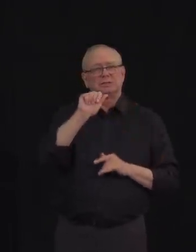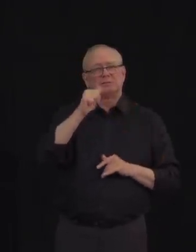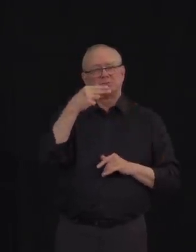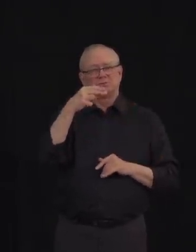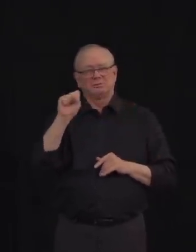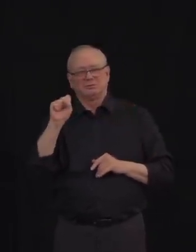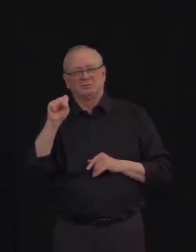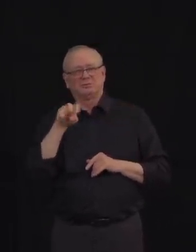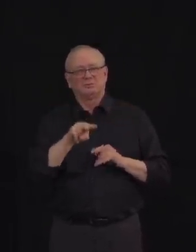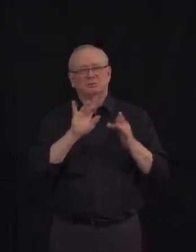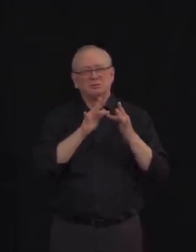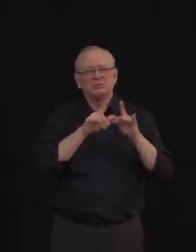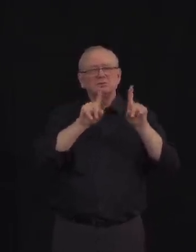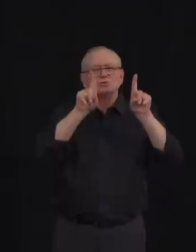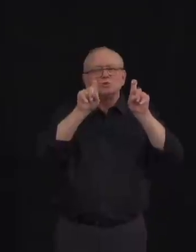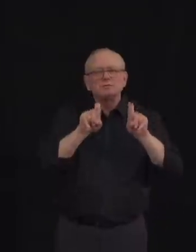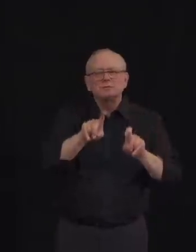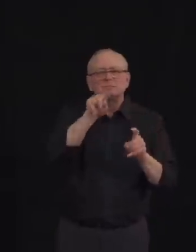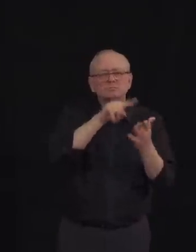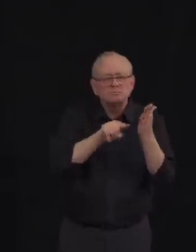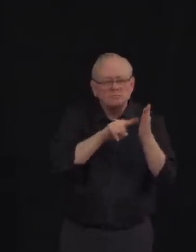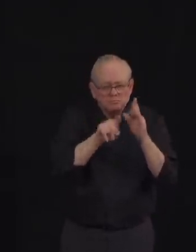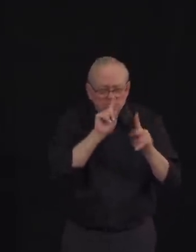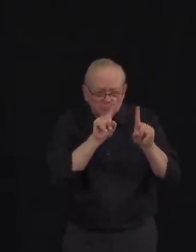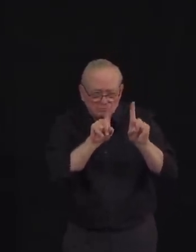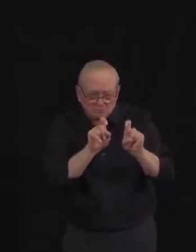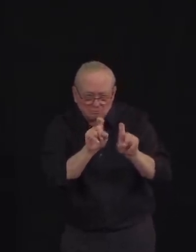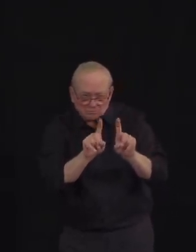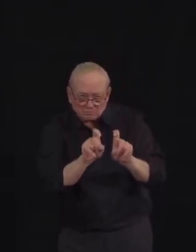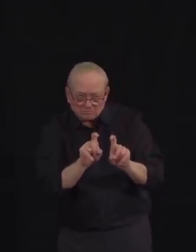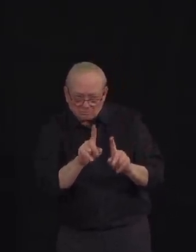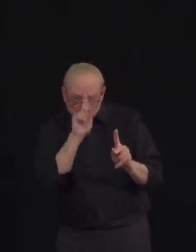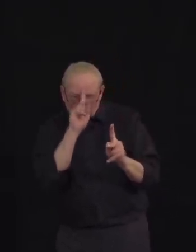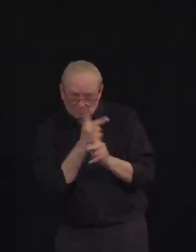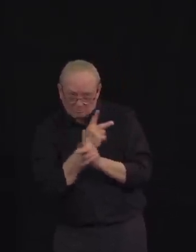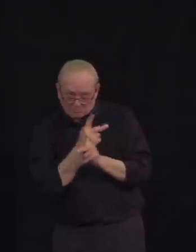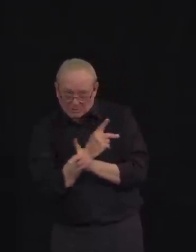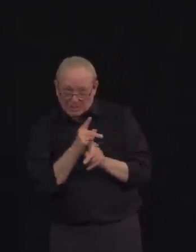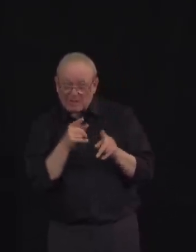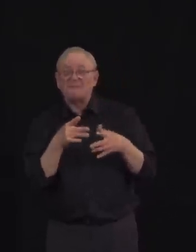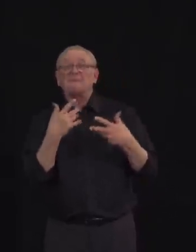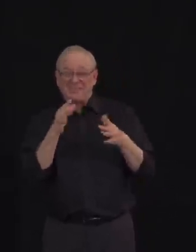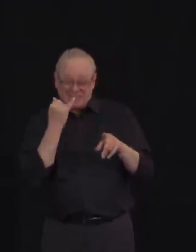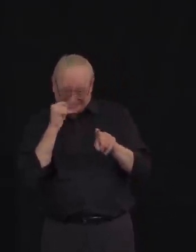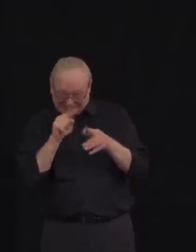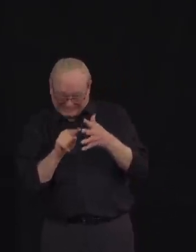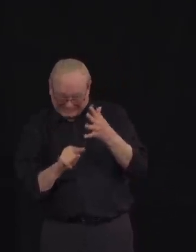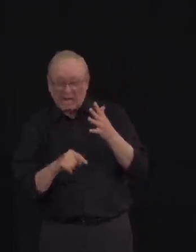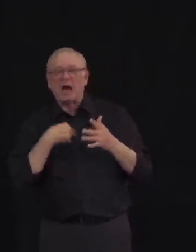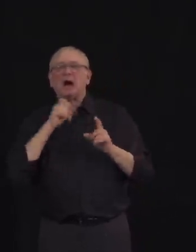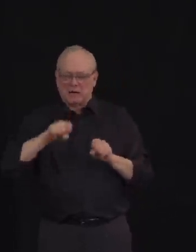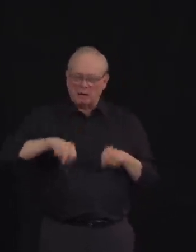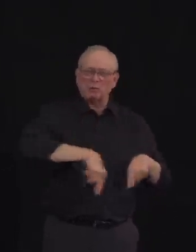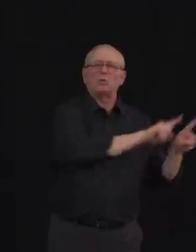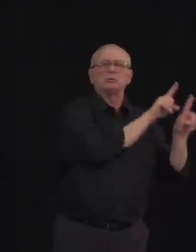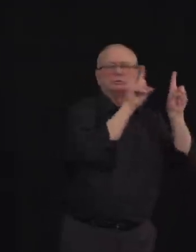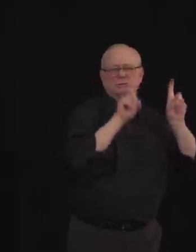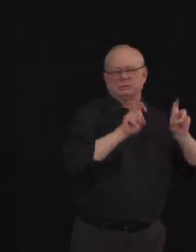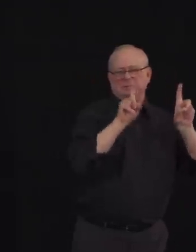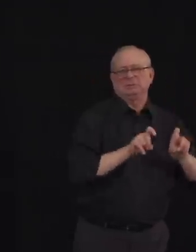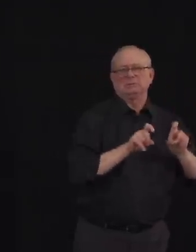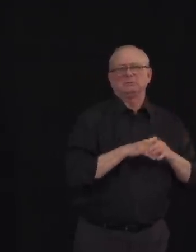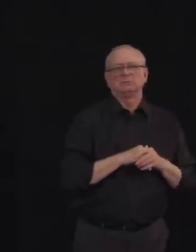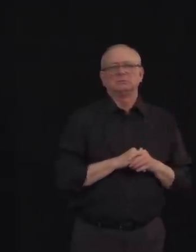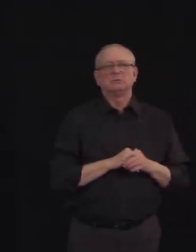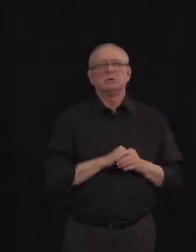testing. There is no need to call 811 for those who complete the form. And completing this online form is